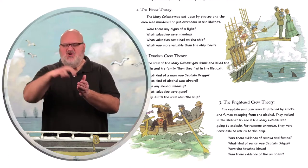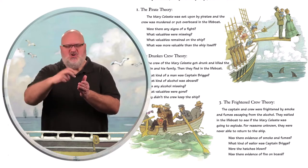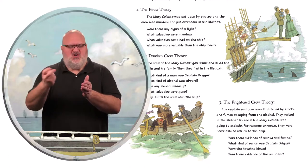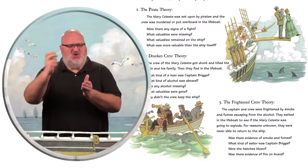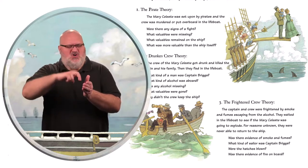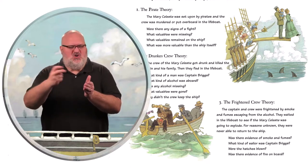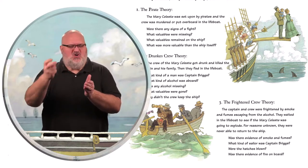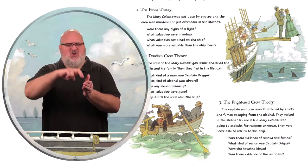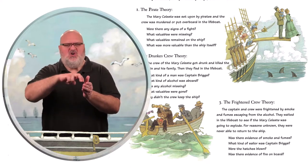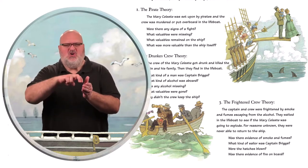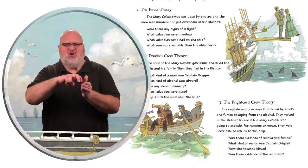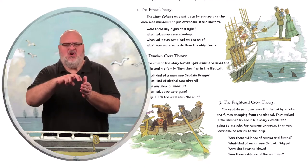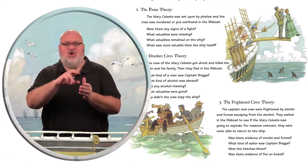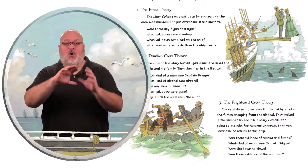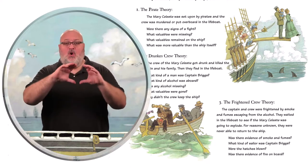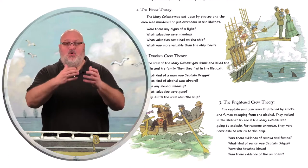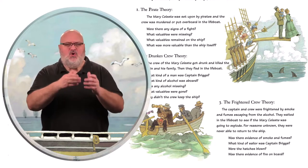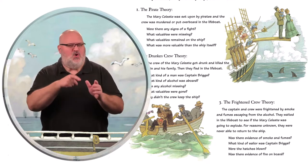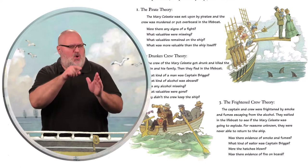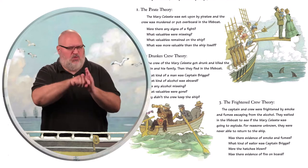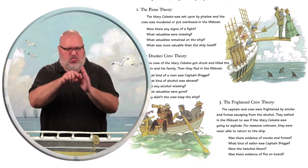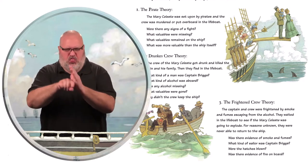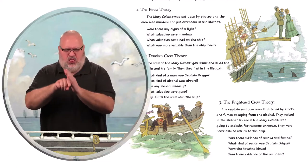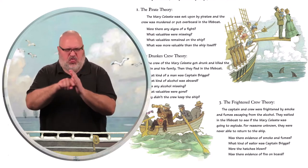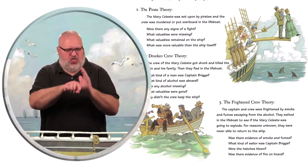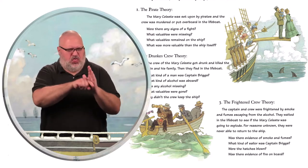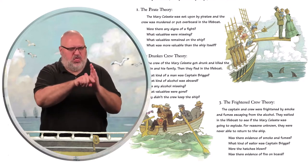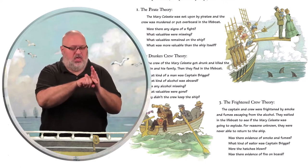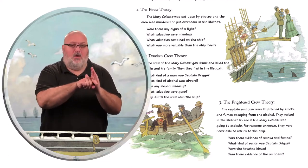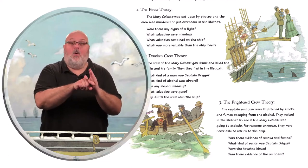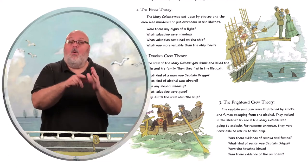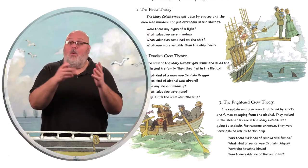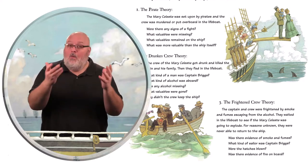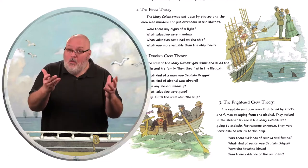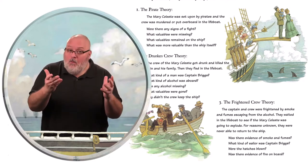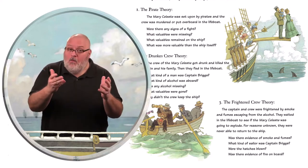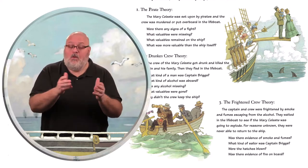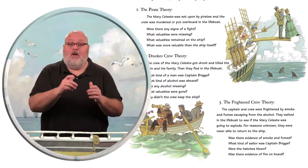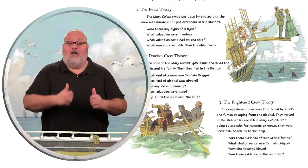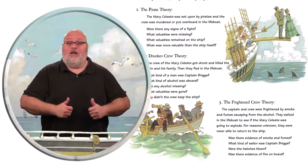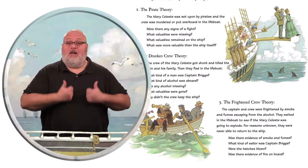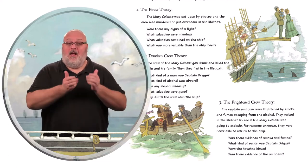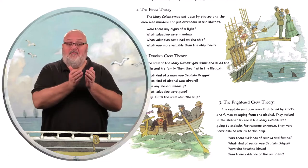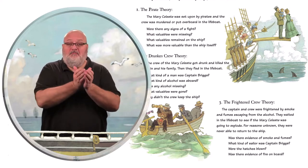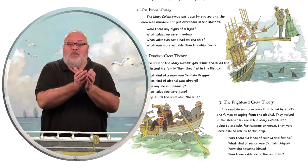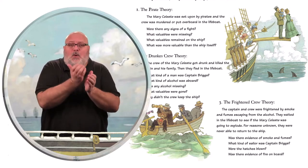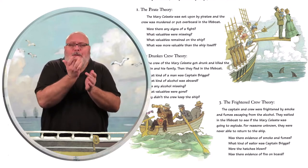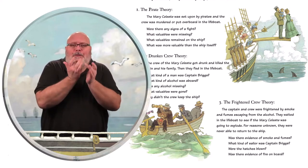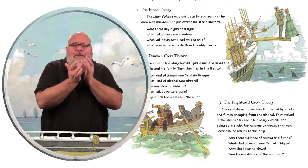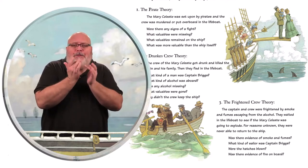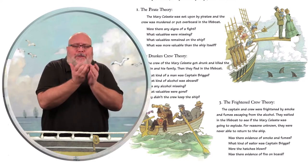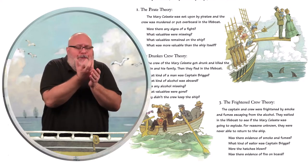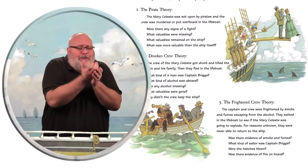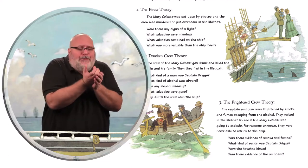The Mary Celeste was set upon by pirates, and the crew was murdered or put overboard in a lifeboat.